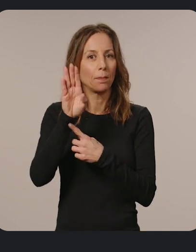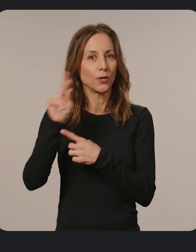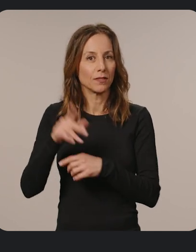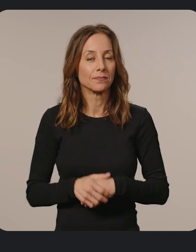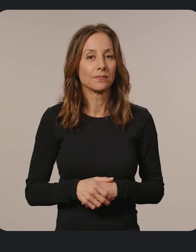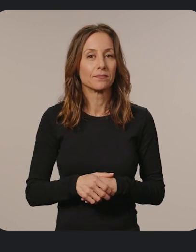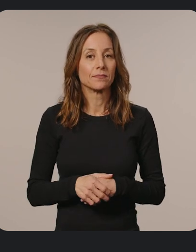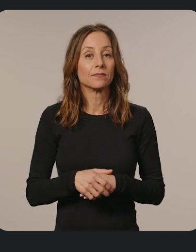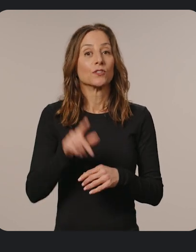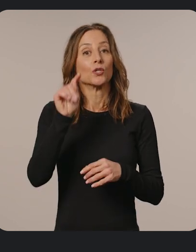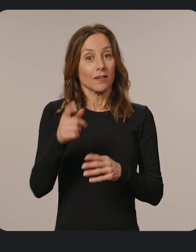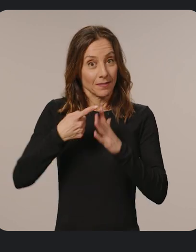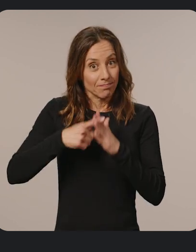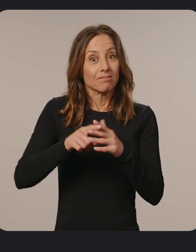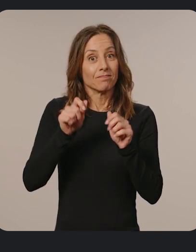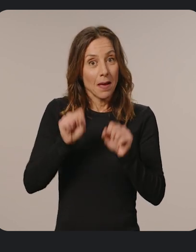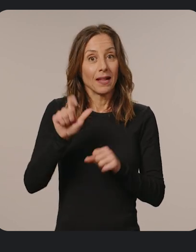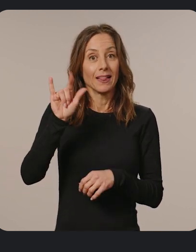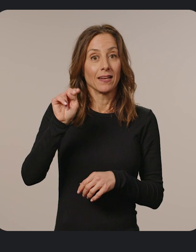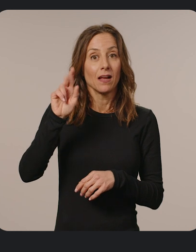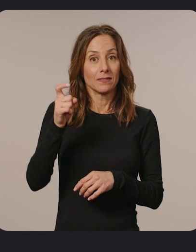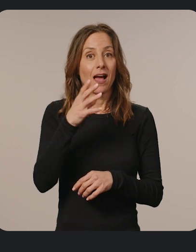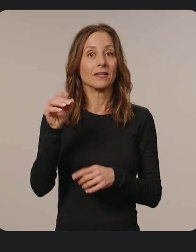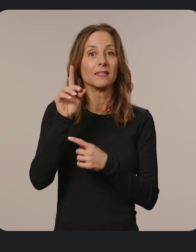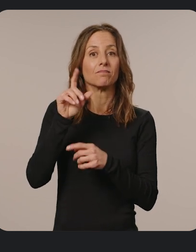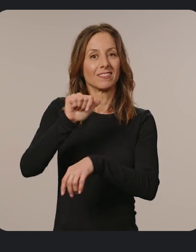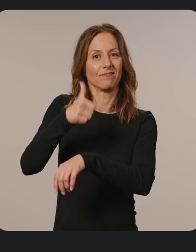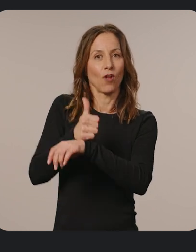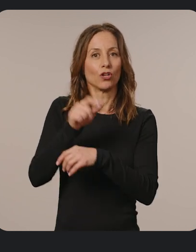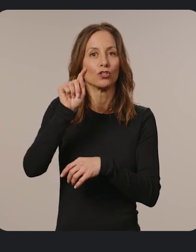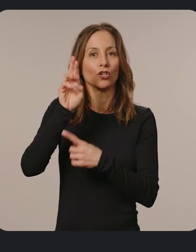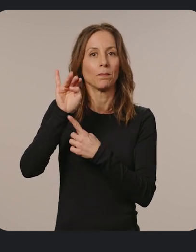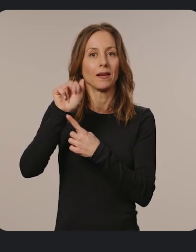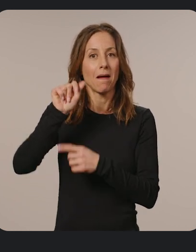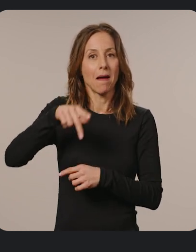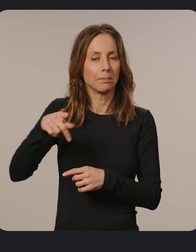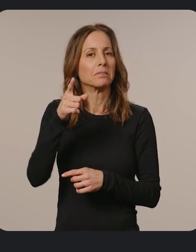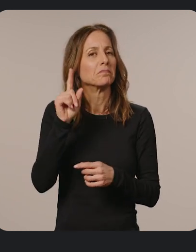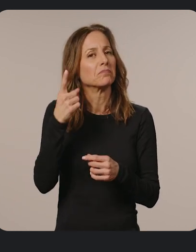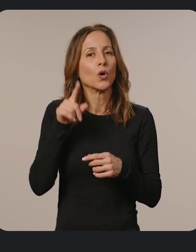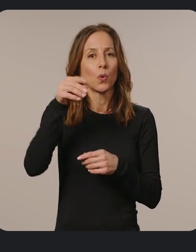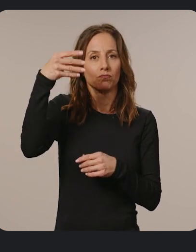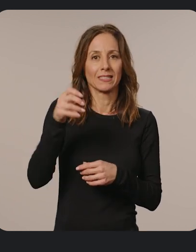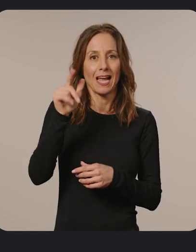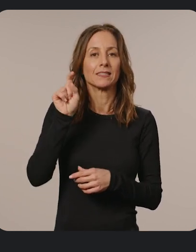To enable Linux and the default terminal app, just go to Settings, find the Advanced menu, and then click on